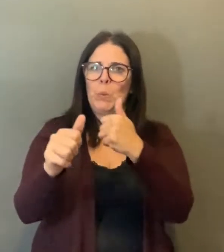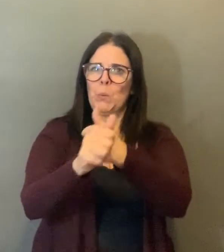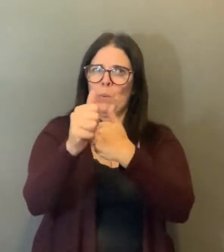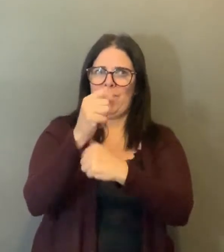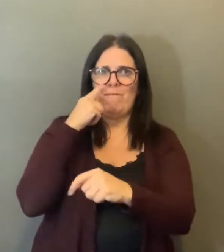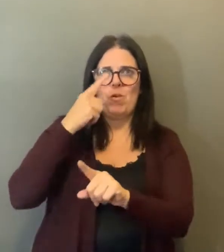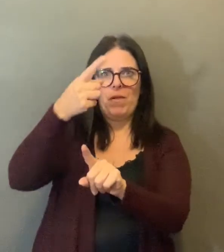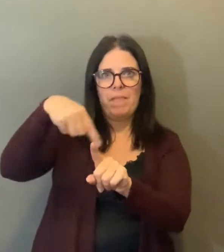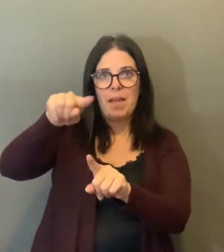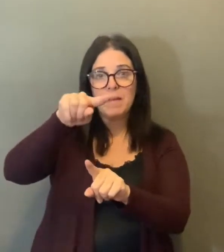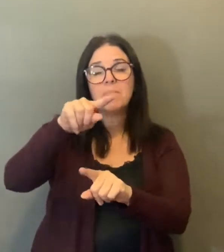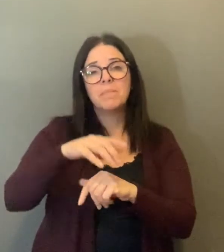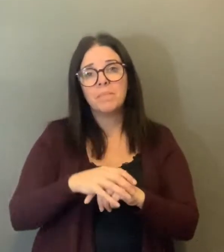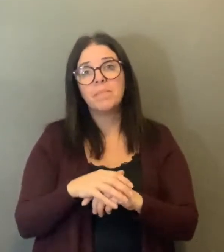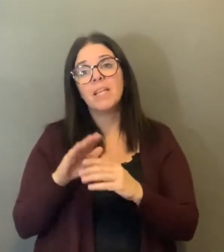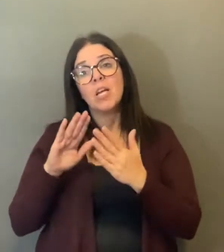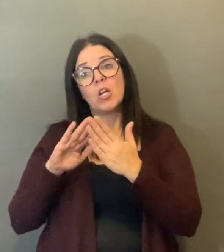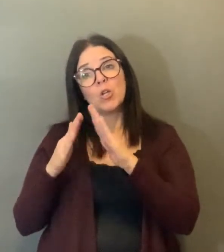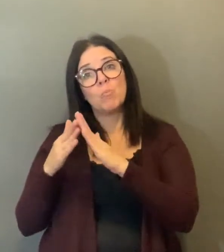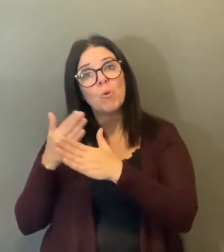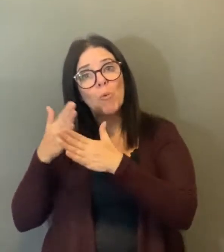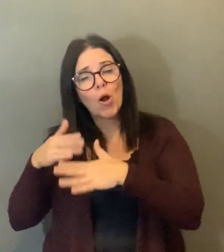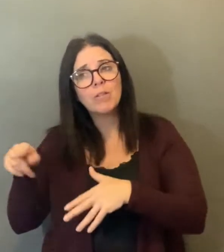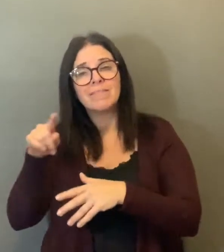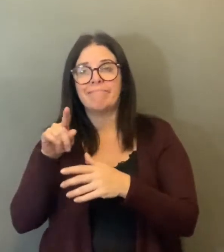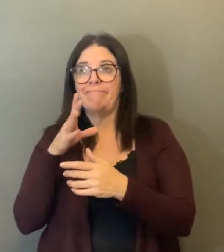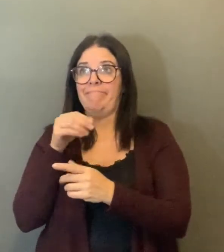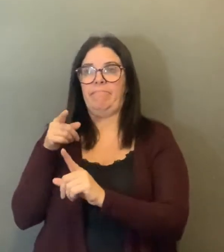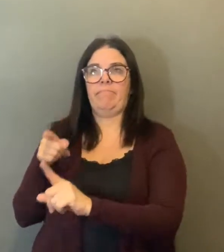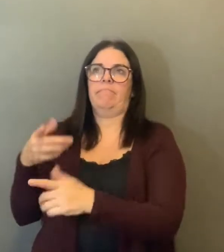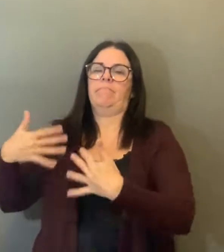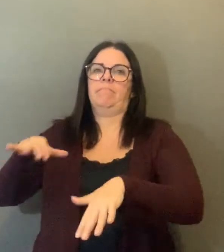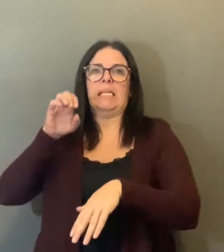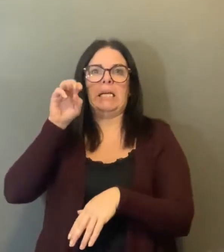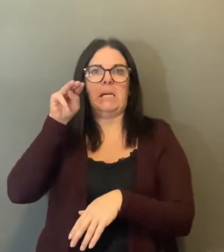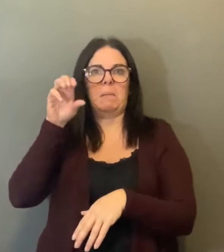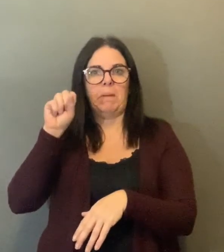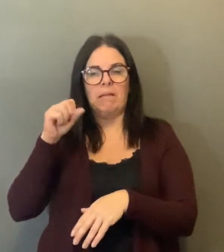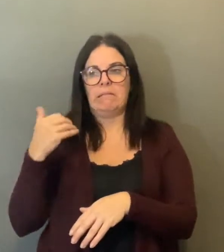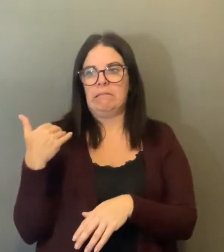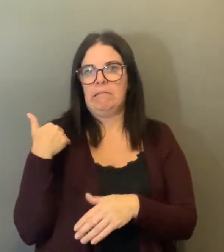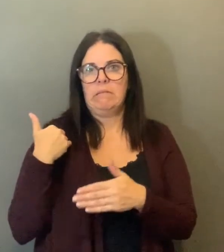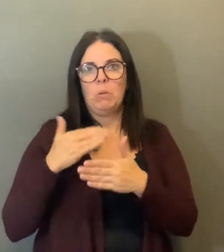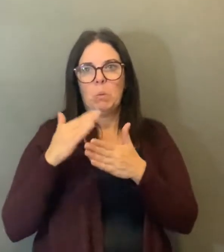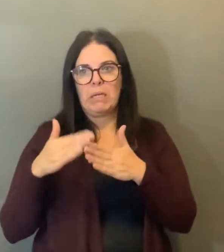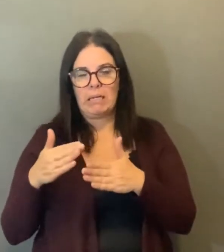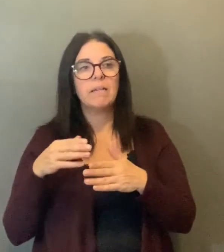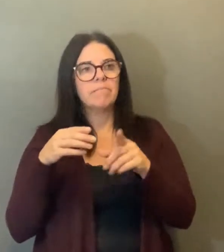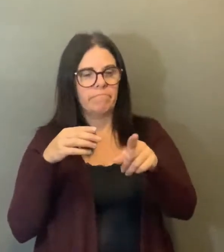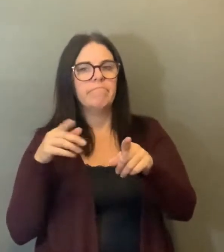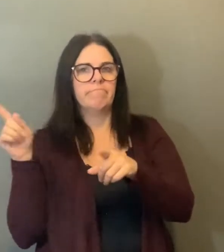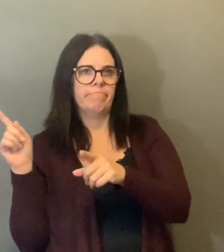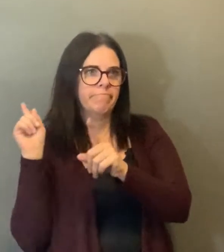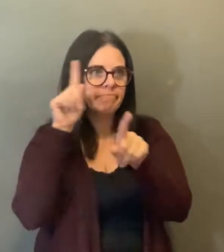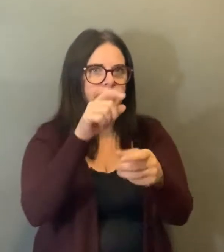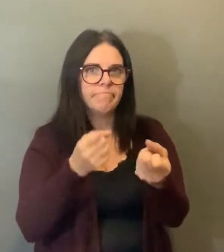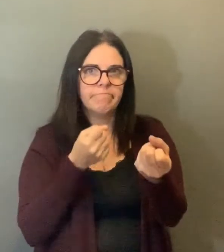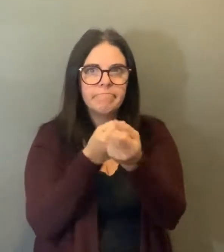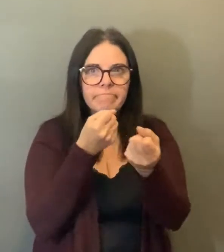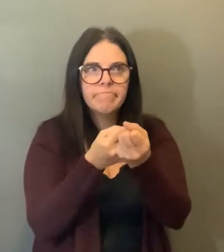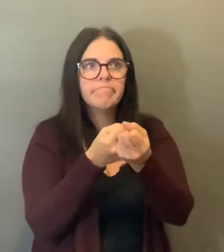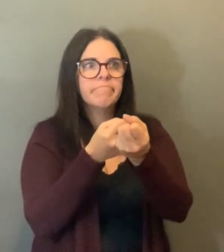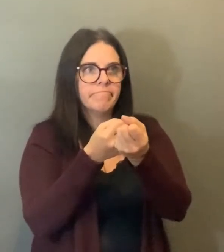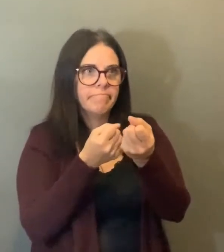even with mild symptoms. This will allow them to put strong measures in place before the spread further happens in these facilities.